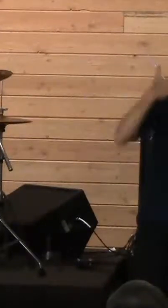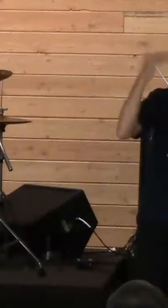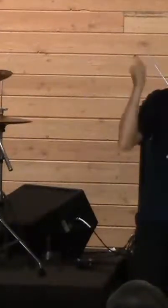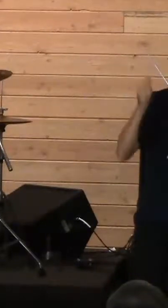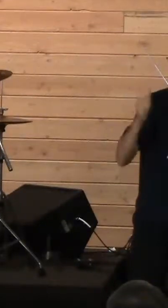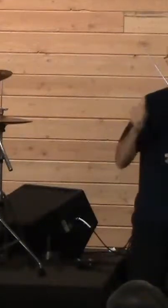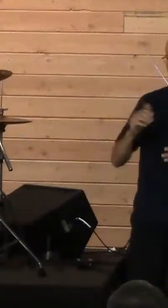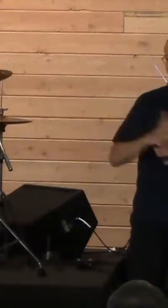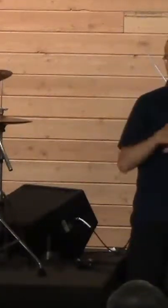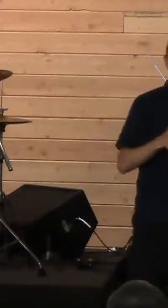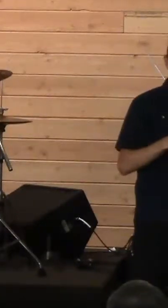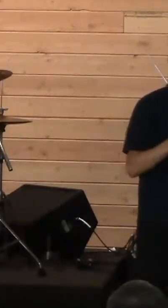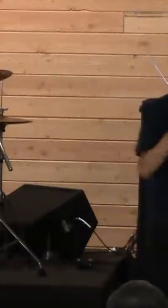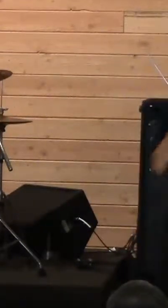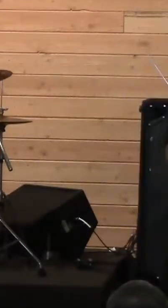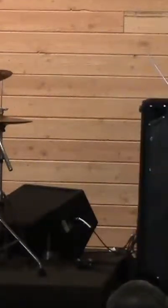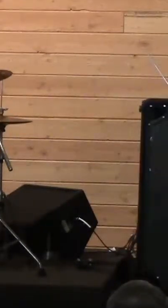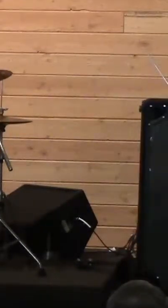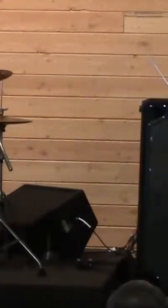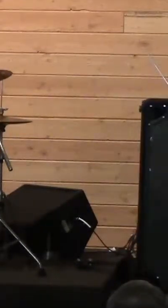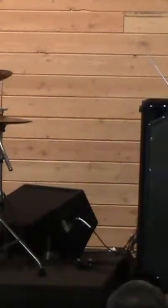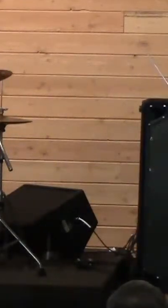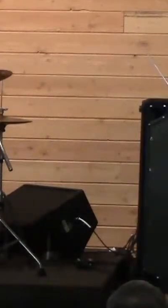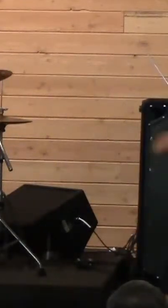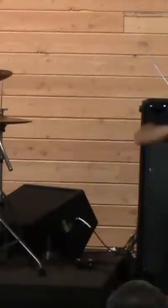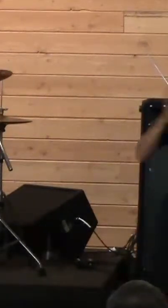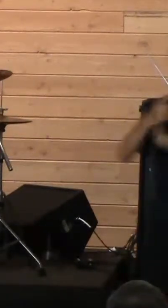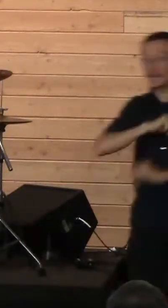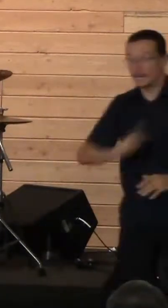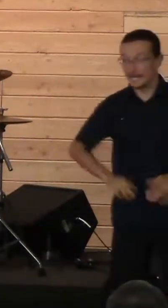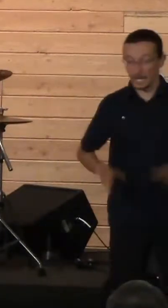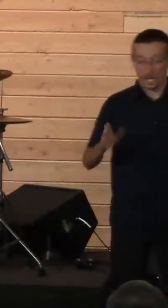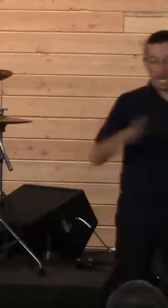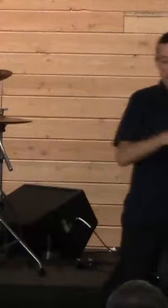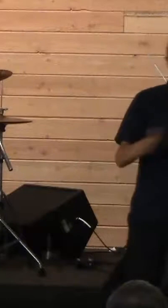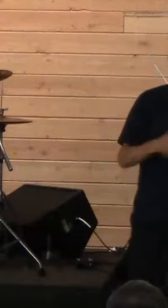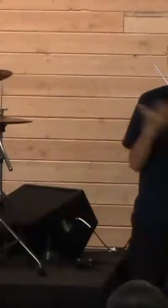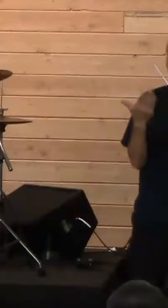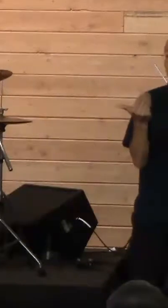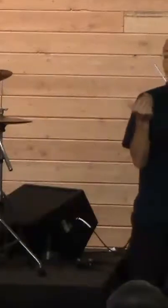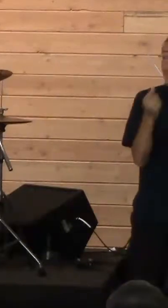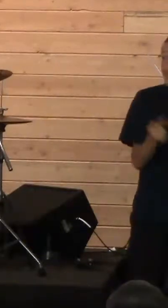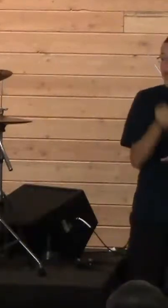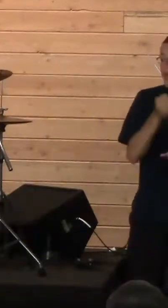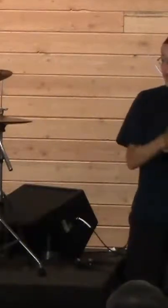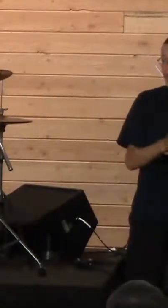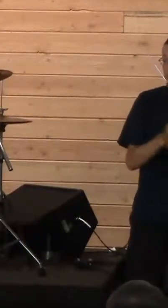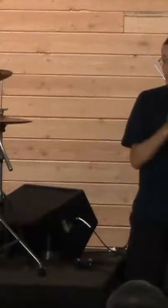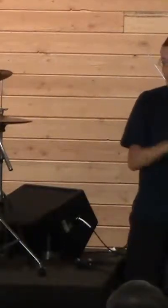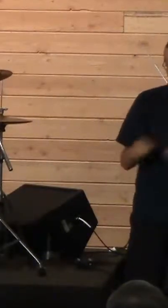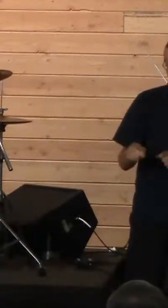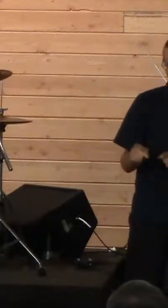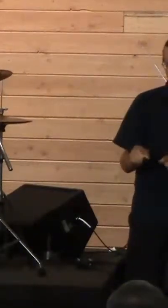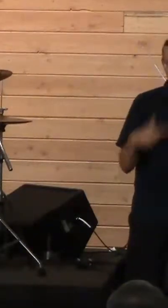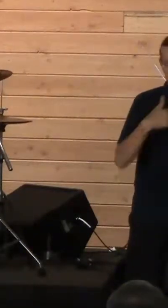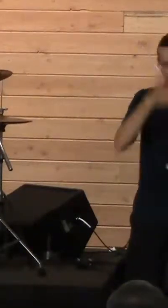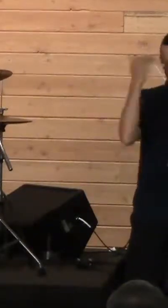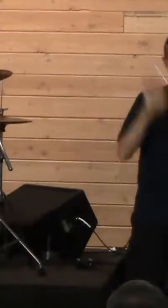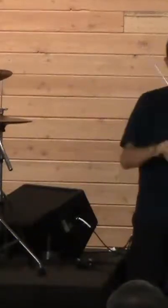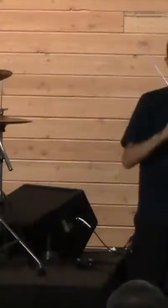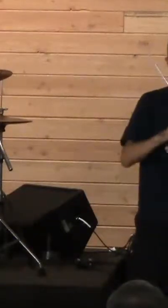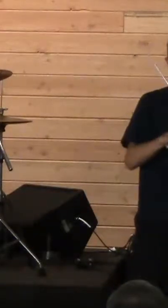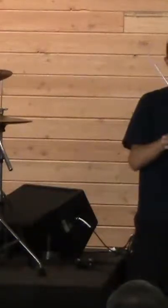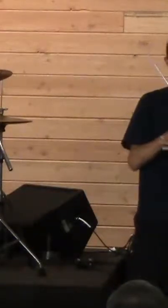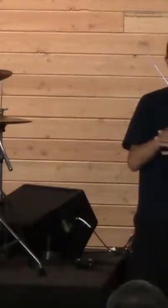in the middle of that. There's a middle to his story, and so, you know, we started this series seeing